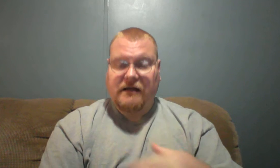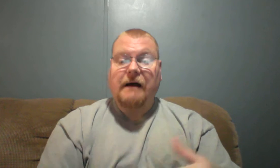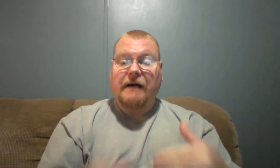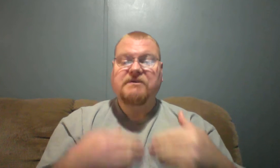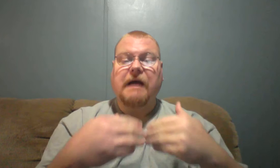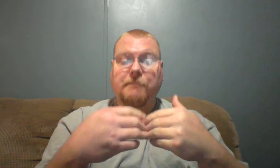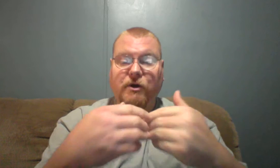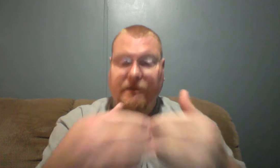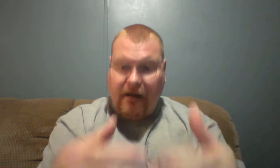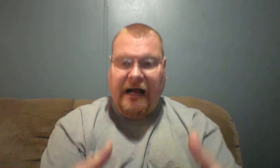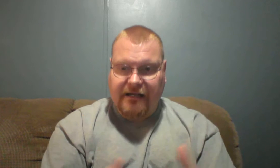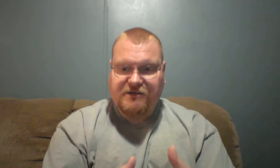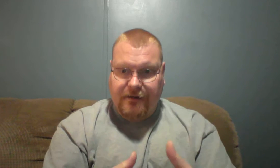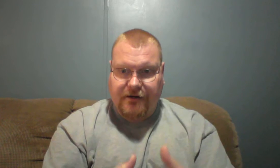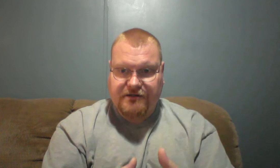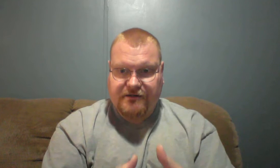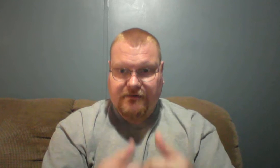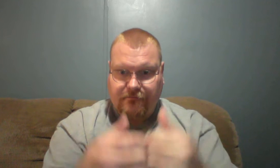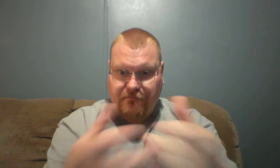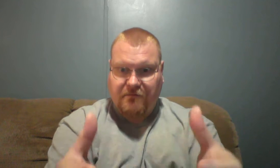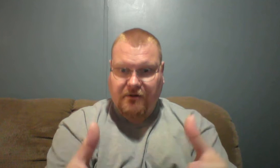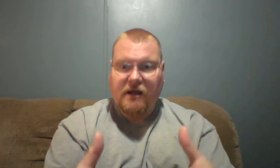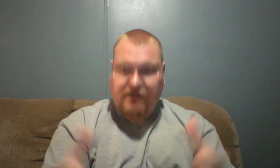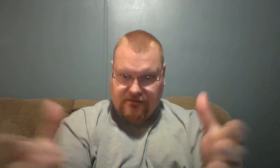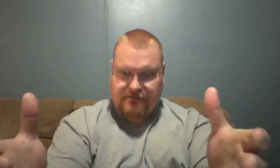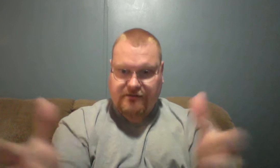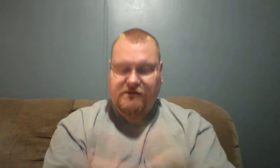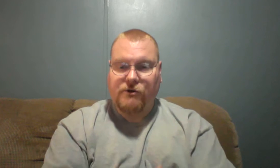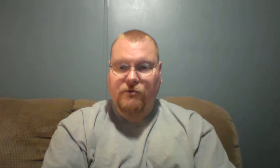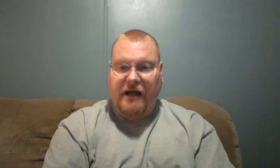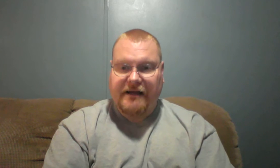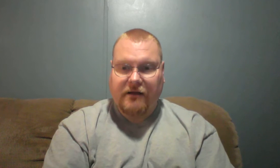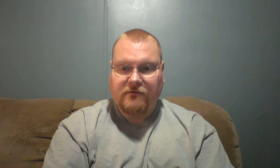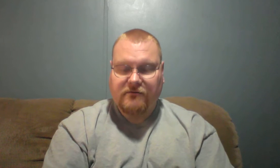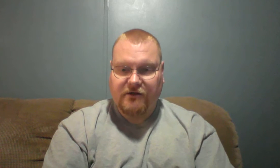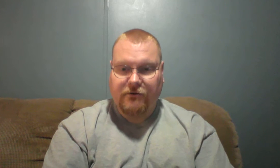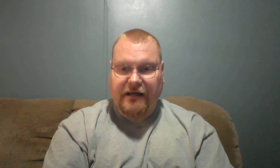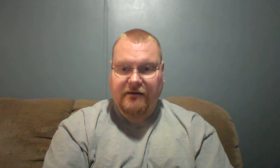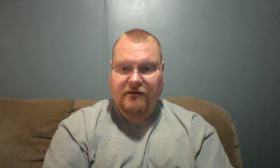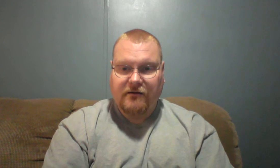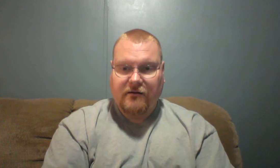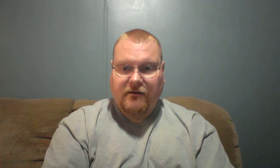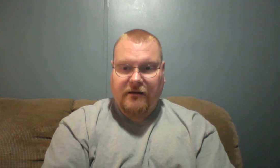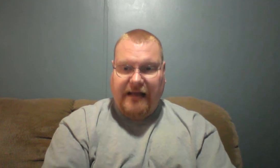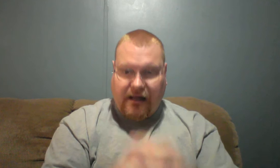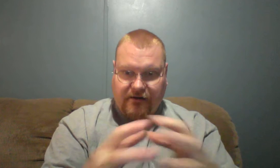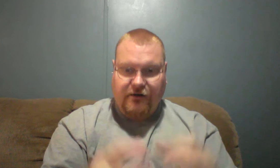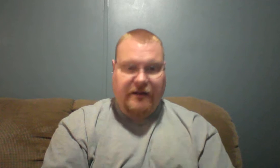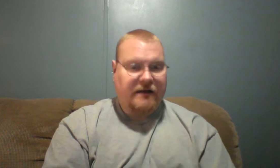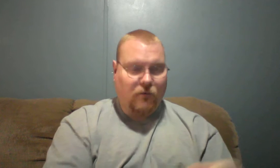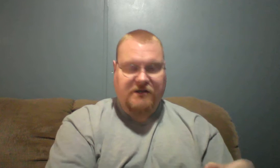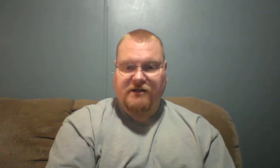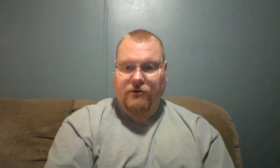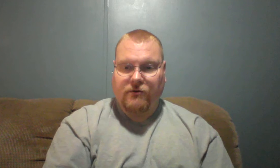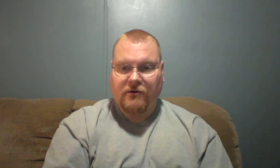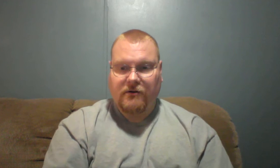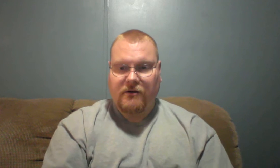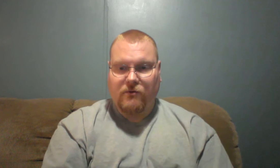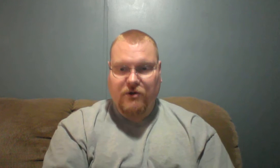I'm just, I'm putting my experiences to you right now. Do that. And how to do that and what to do. When you